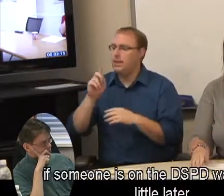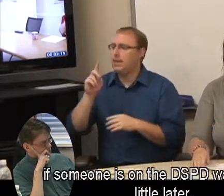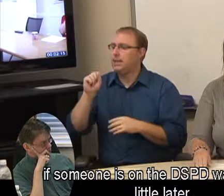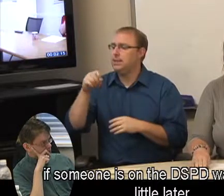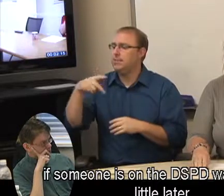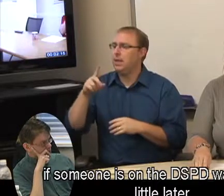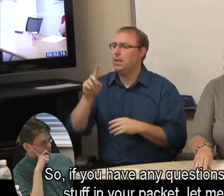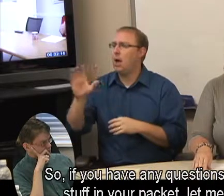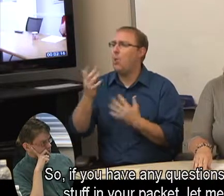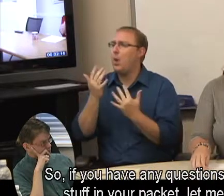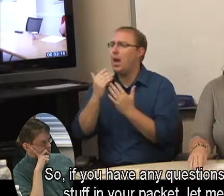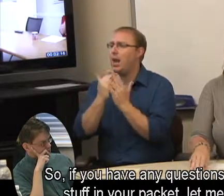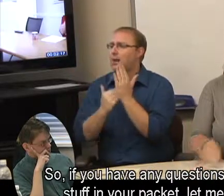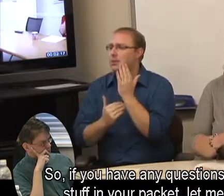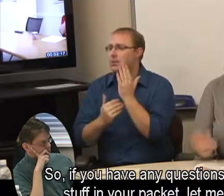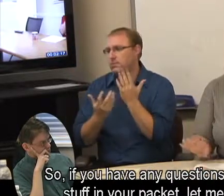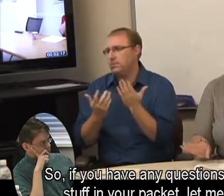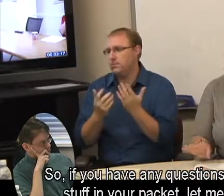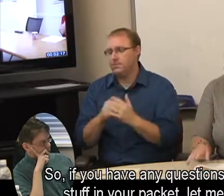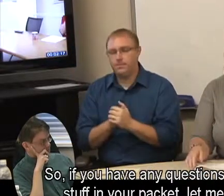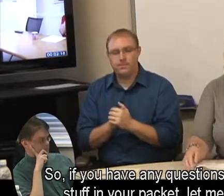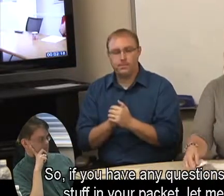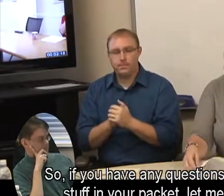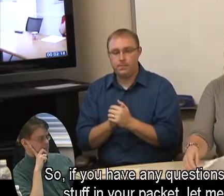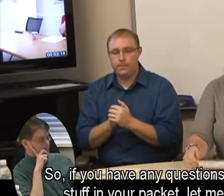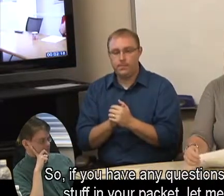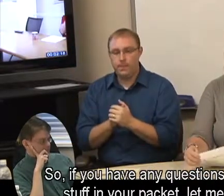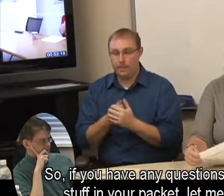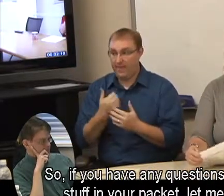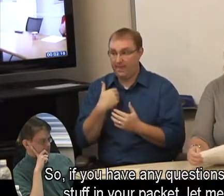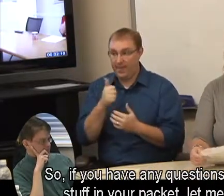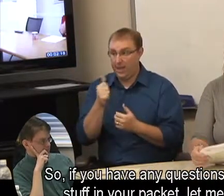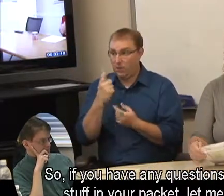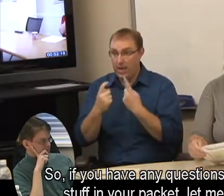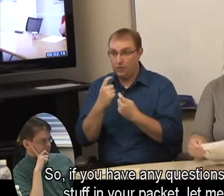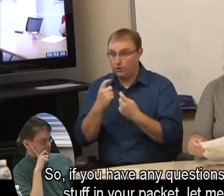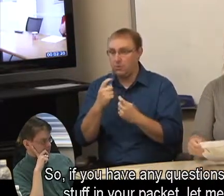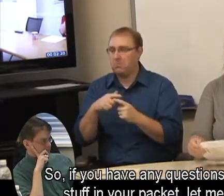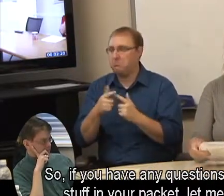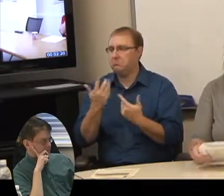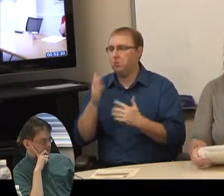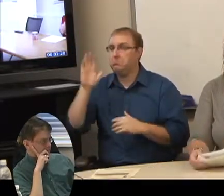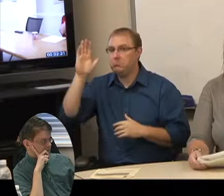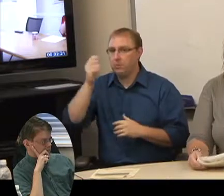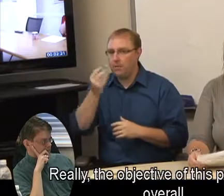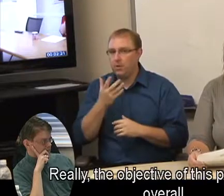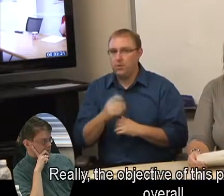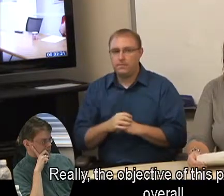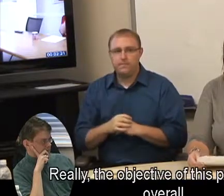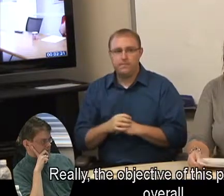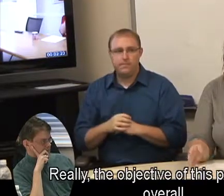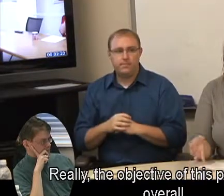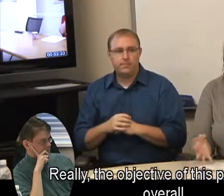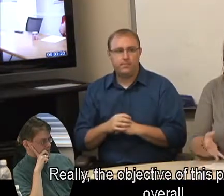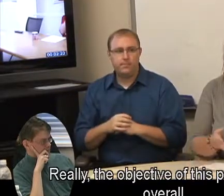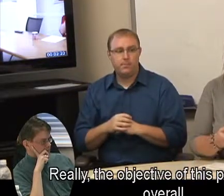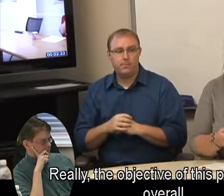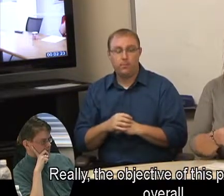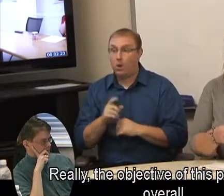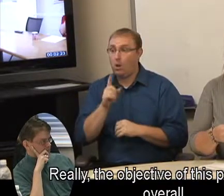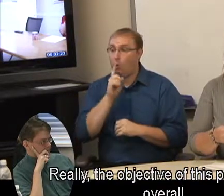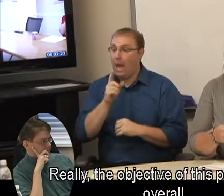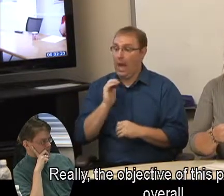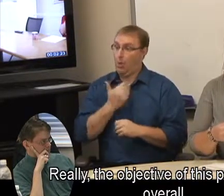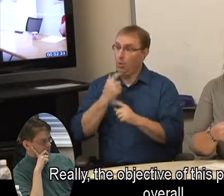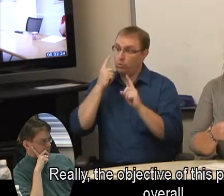a little bit later. So if you have any questions about the stuff in your packet, let me know. Really, you know, the